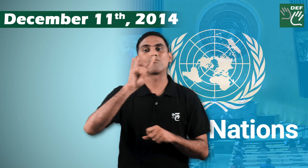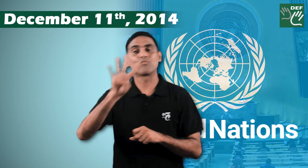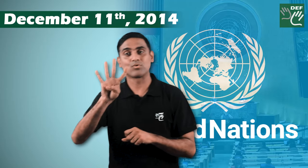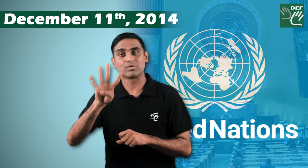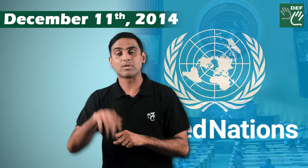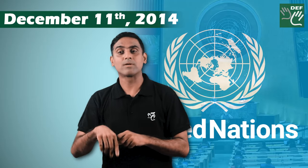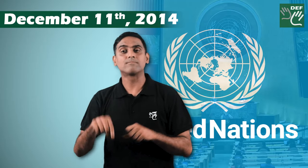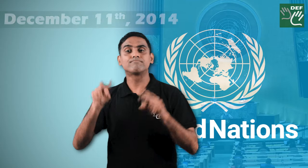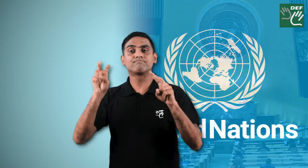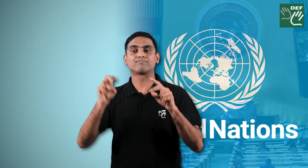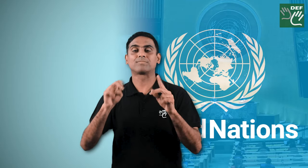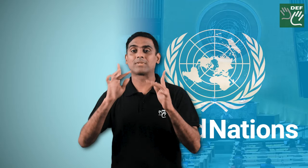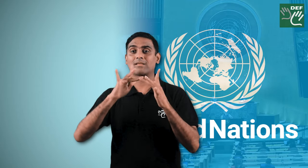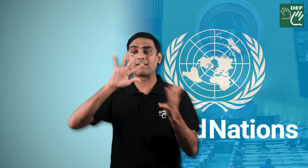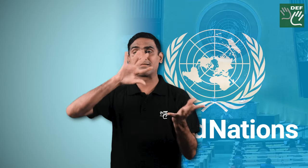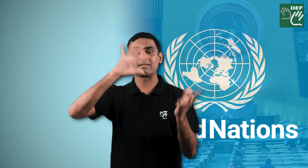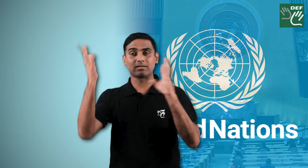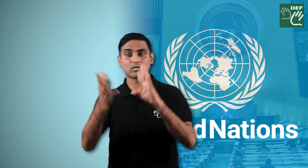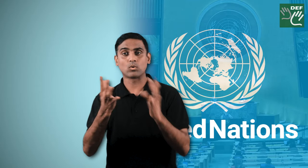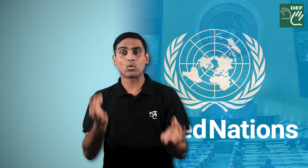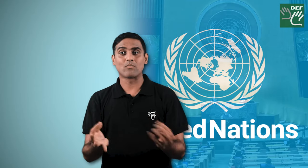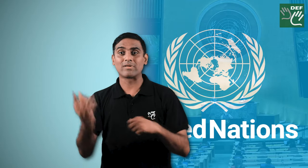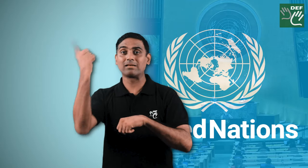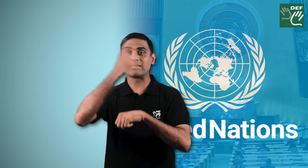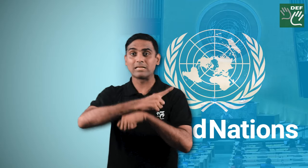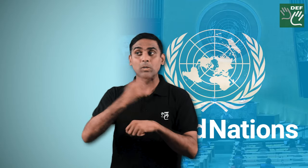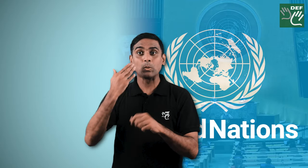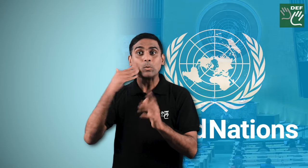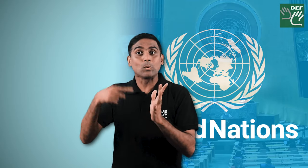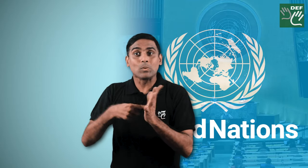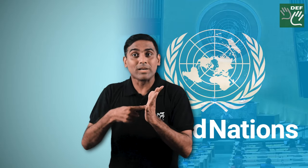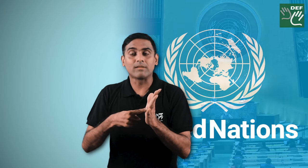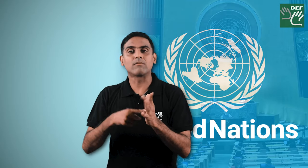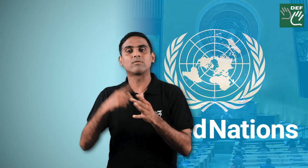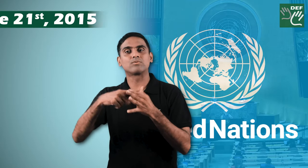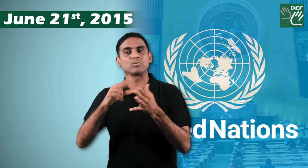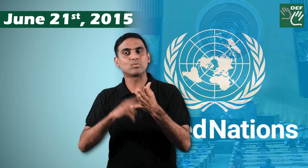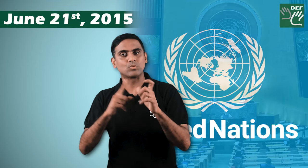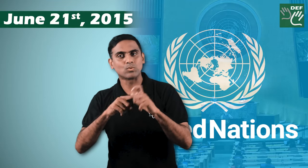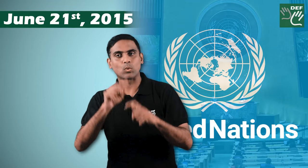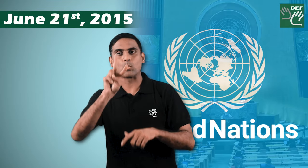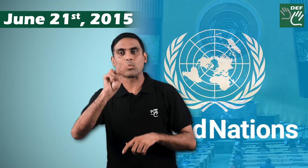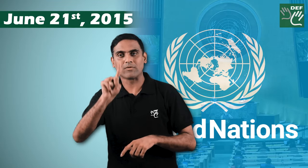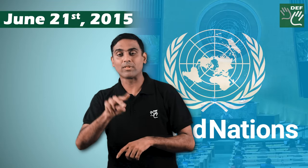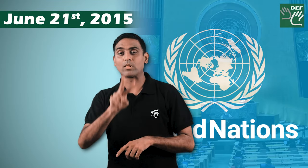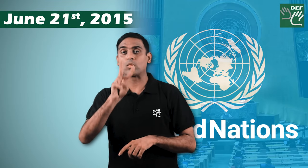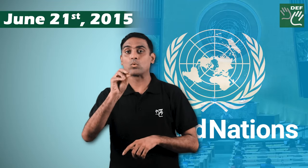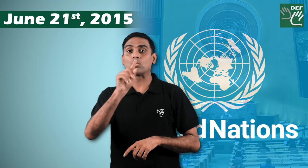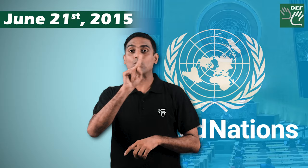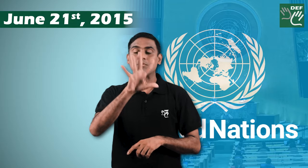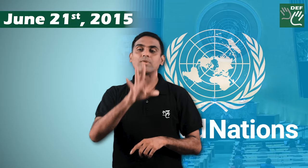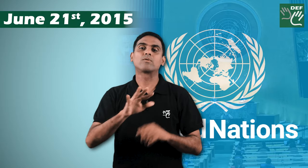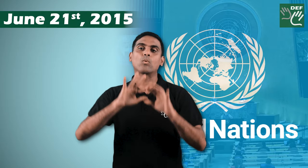it adapted a resolution declaring june 21st 2015 as the international day of yoga